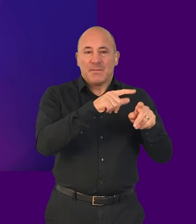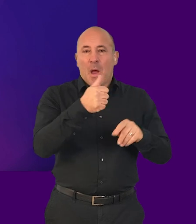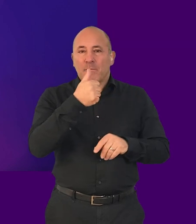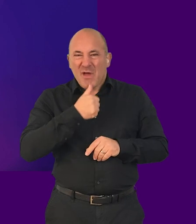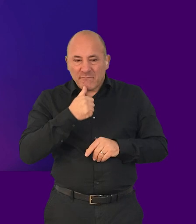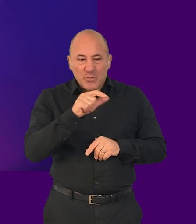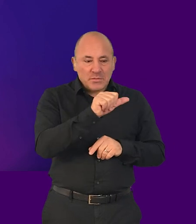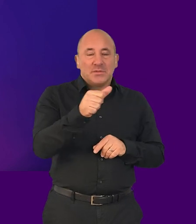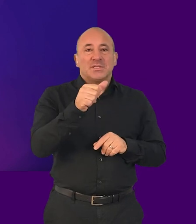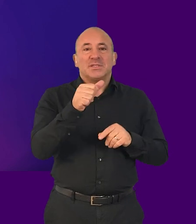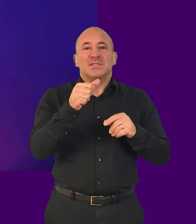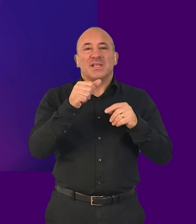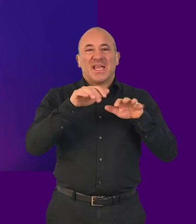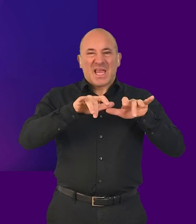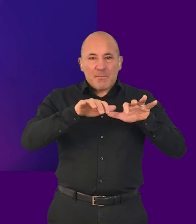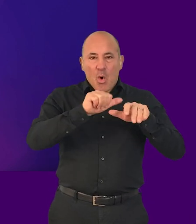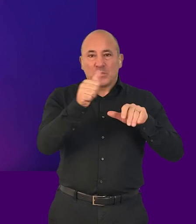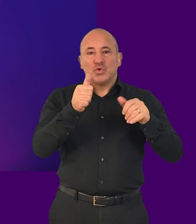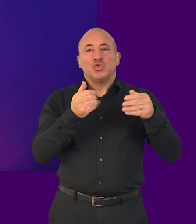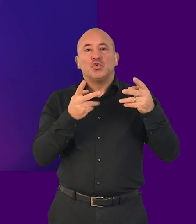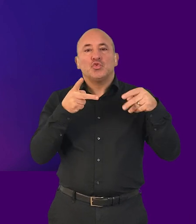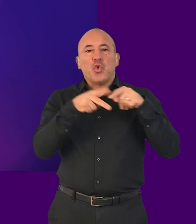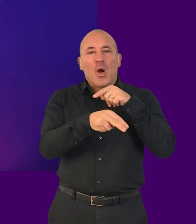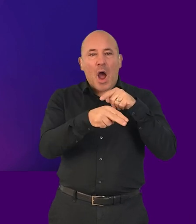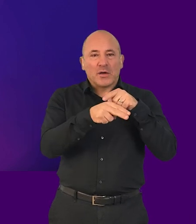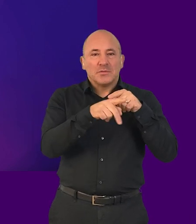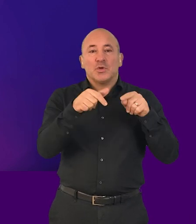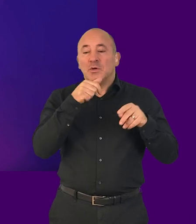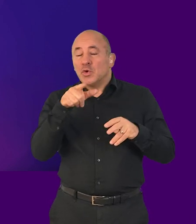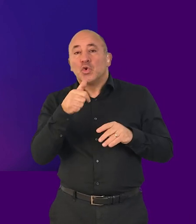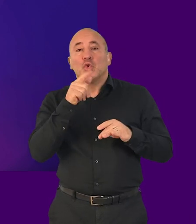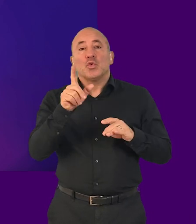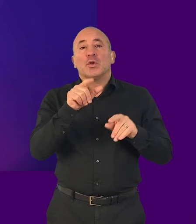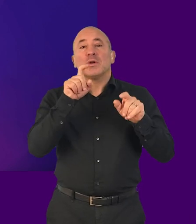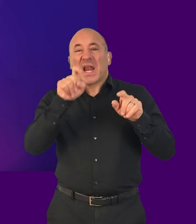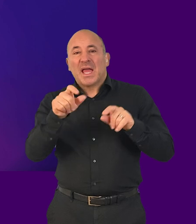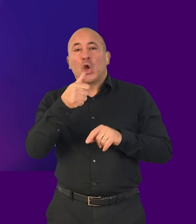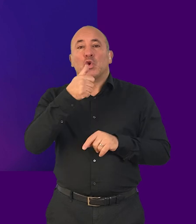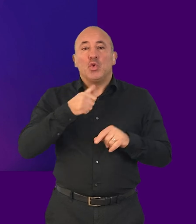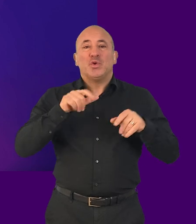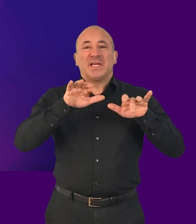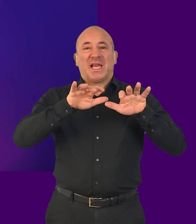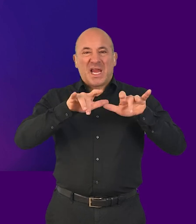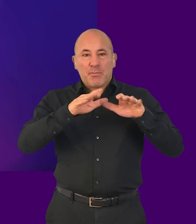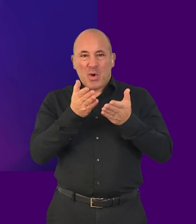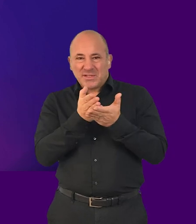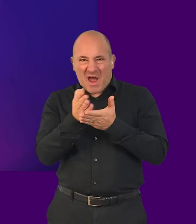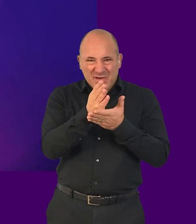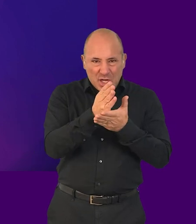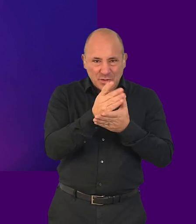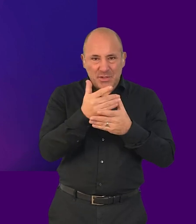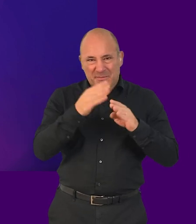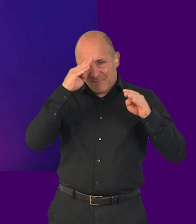Keyboard Shortcuts and enable the Use Keyboard Navigation to Move Focus Between Controls option.